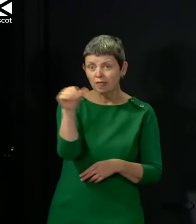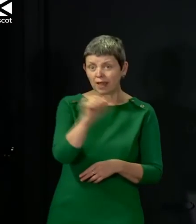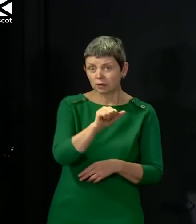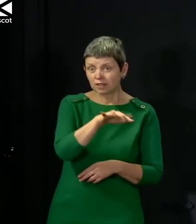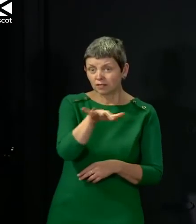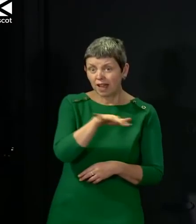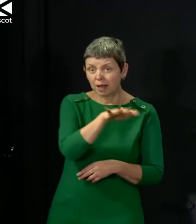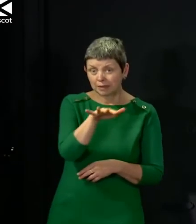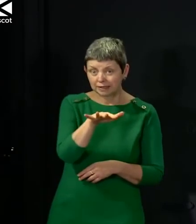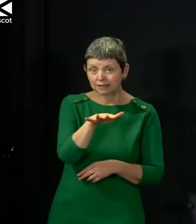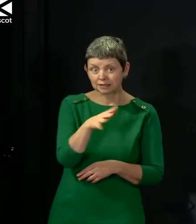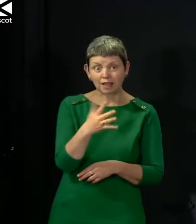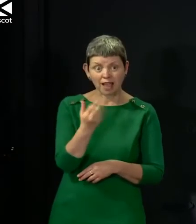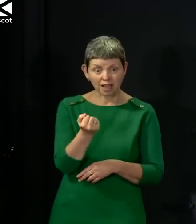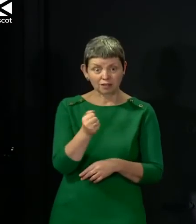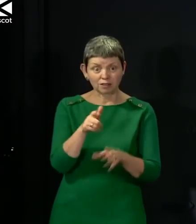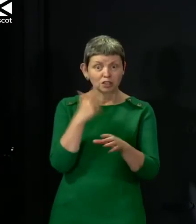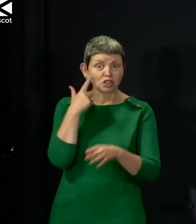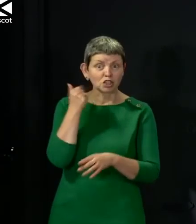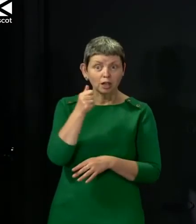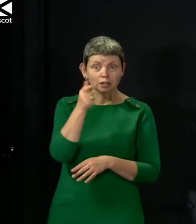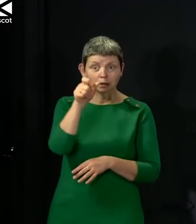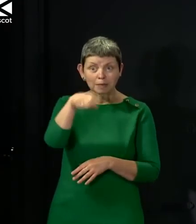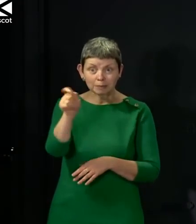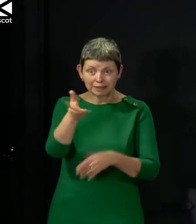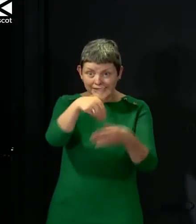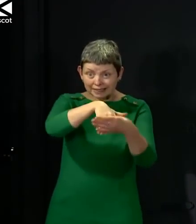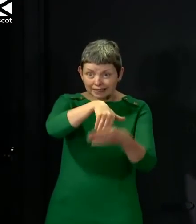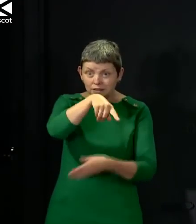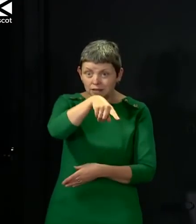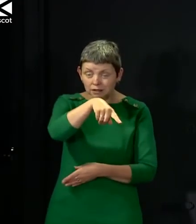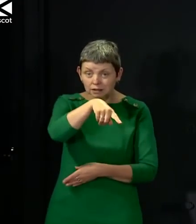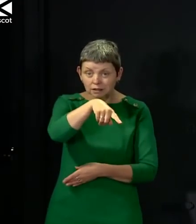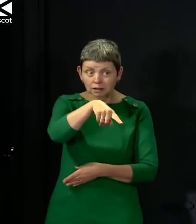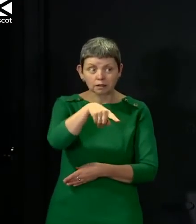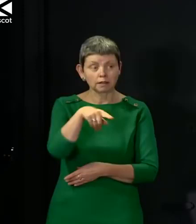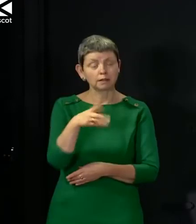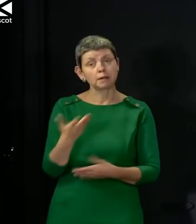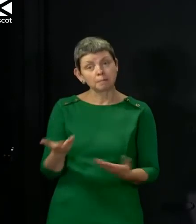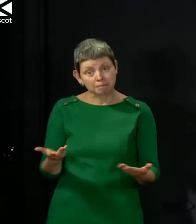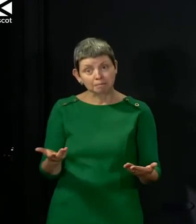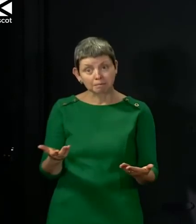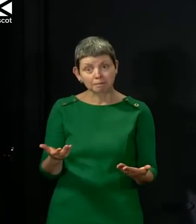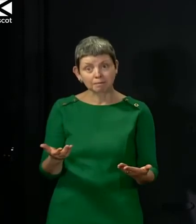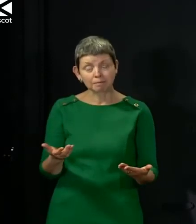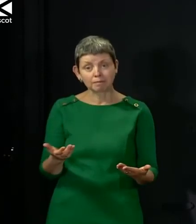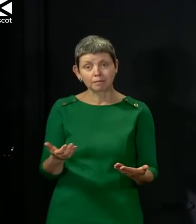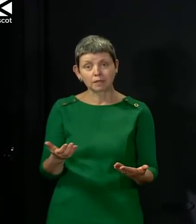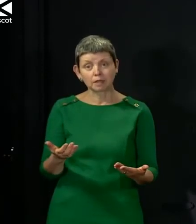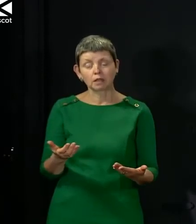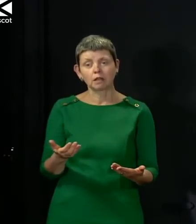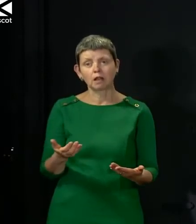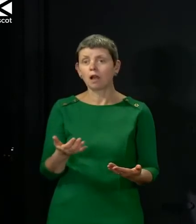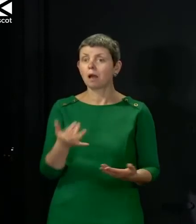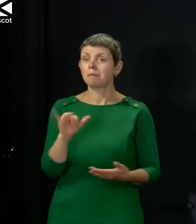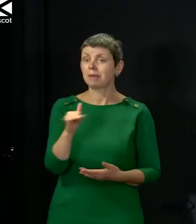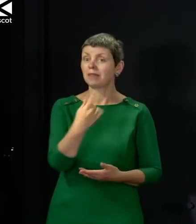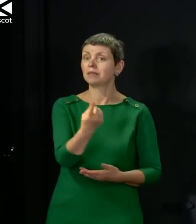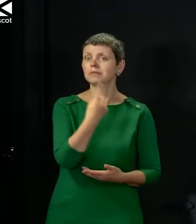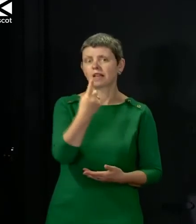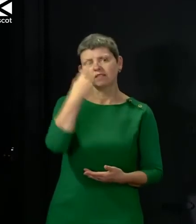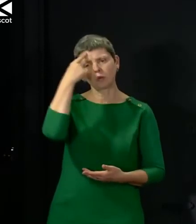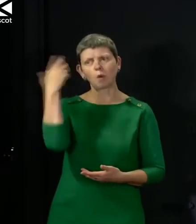include young people who perhaps previously had that same sort of feeling of being immune from this